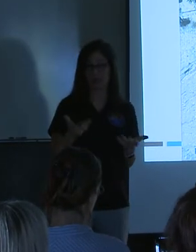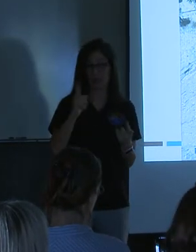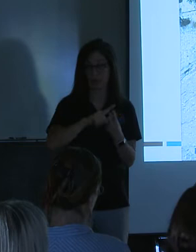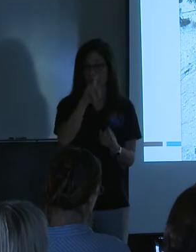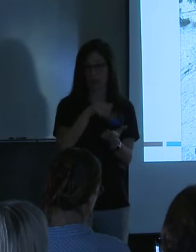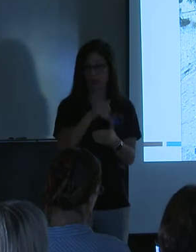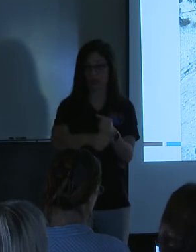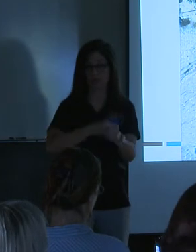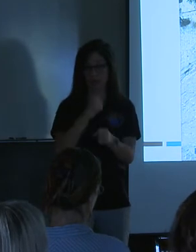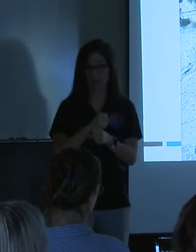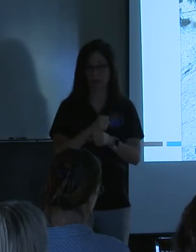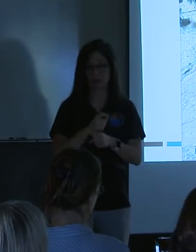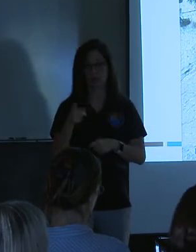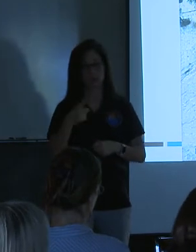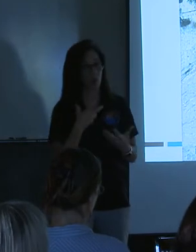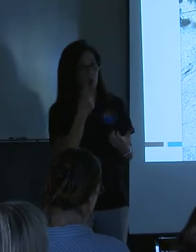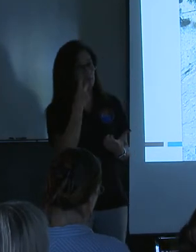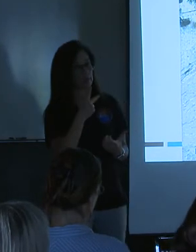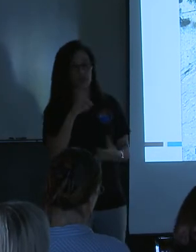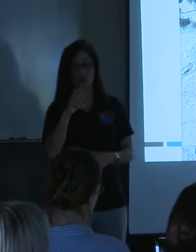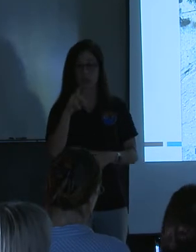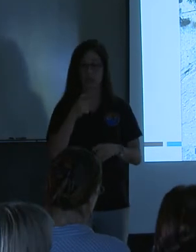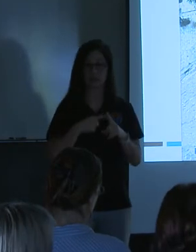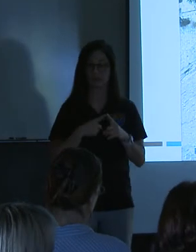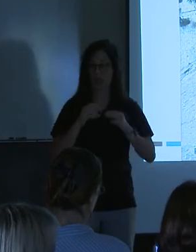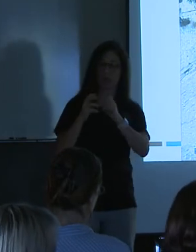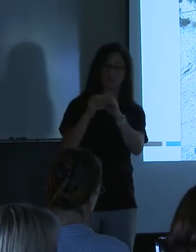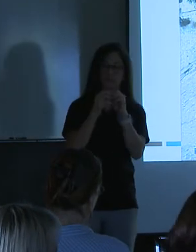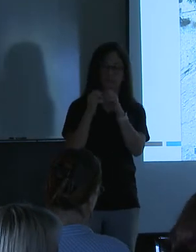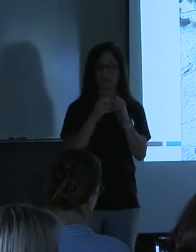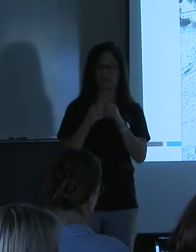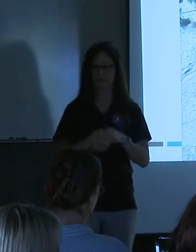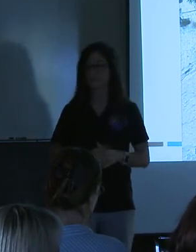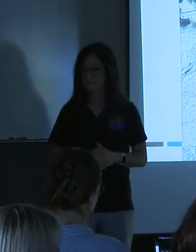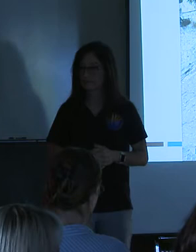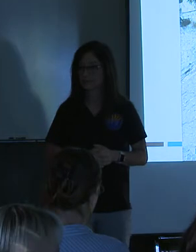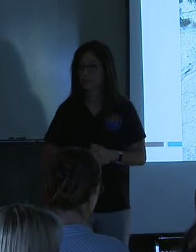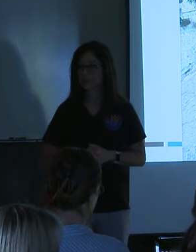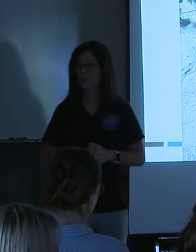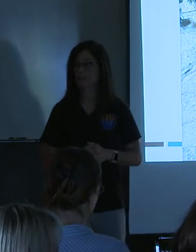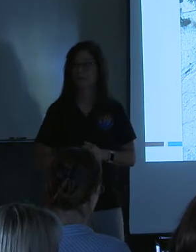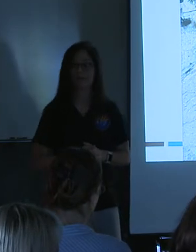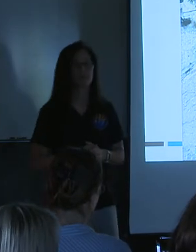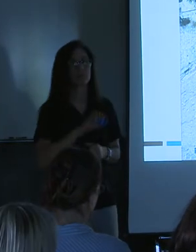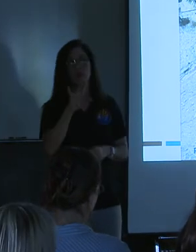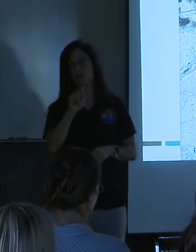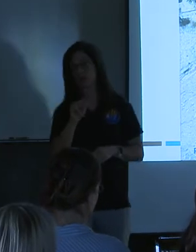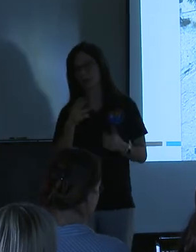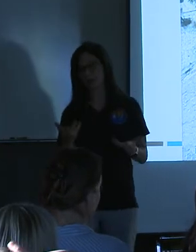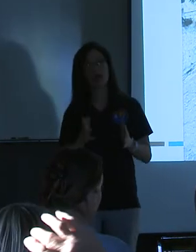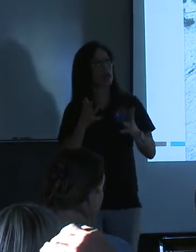a thousand-year. I want to see the record from a thousand years ago, so we know that it's a thousand years ago. Well, Brian is here, I'm sure.